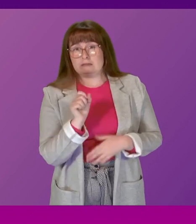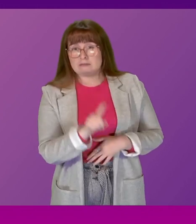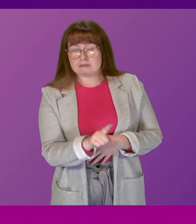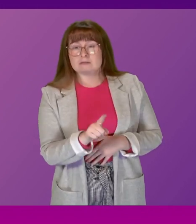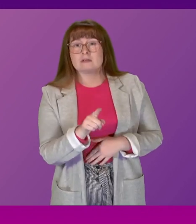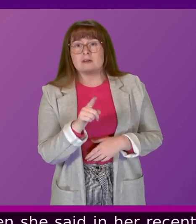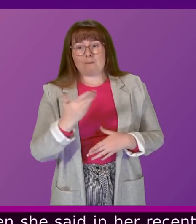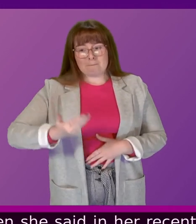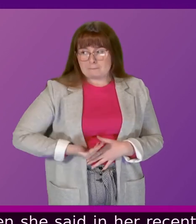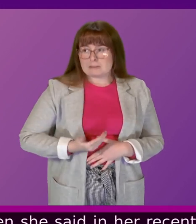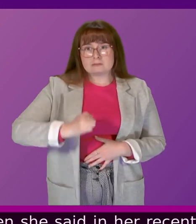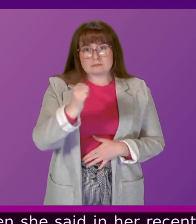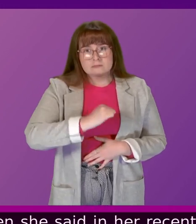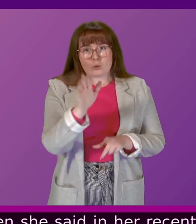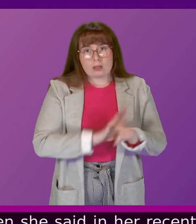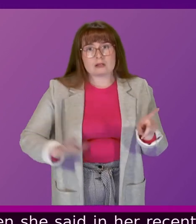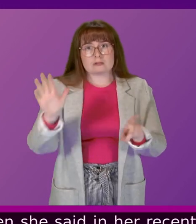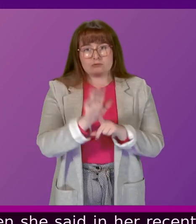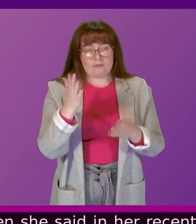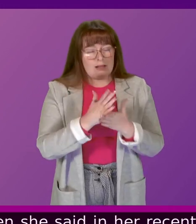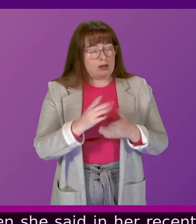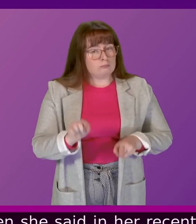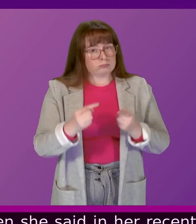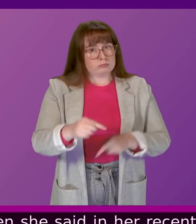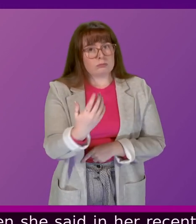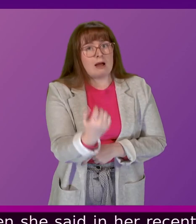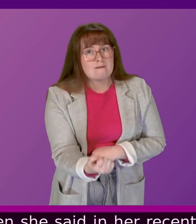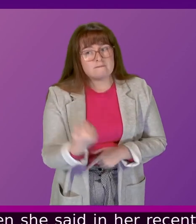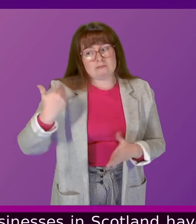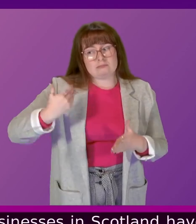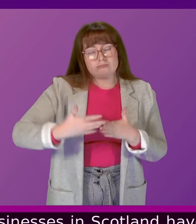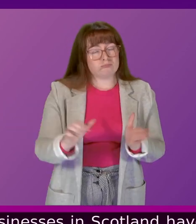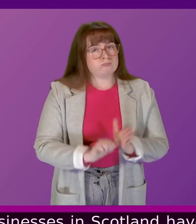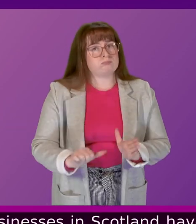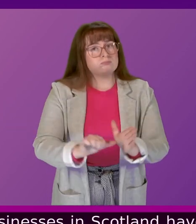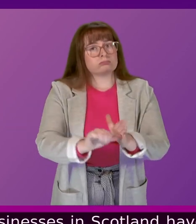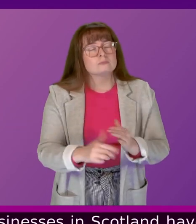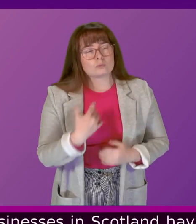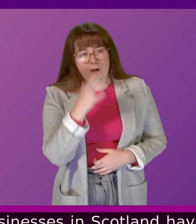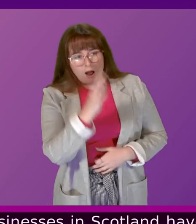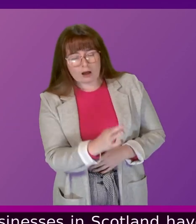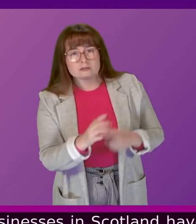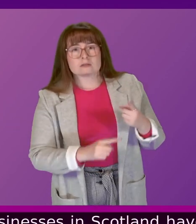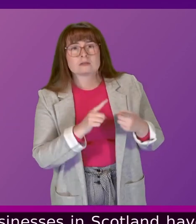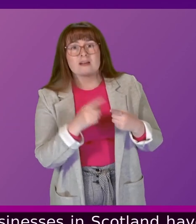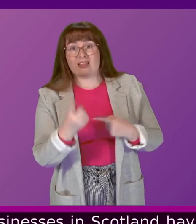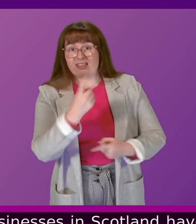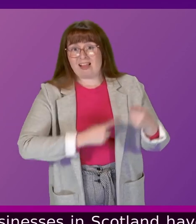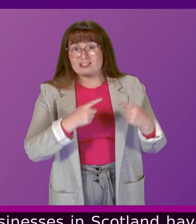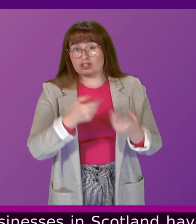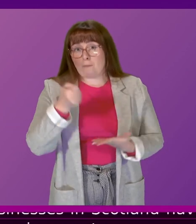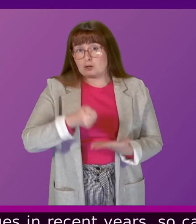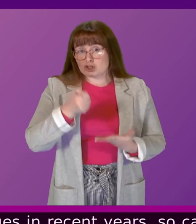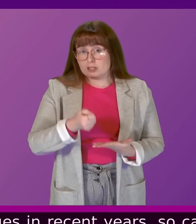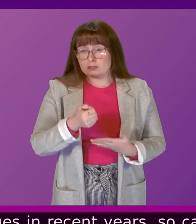that businesses in Scotland have faced serious challenges in recent years. Can I ask her then why in last year's budget